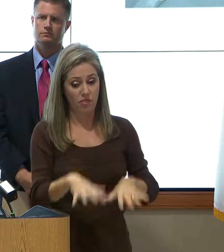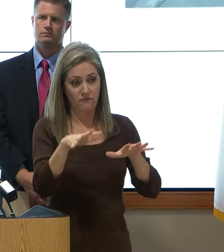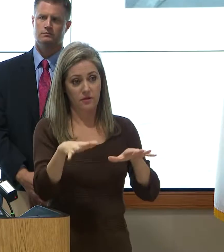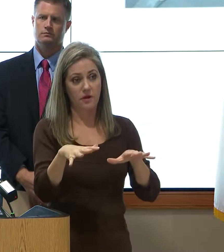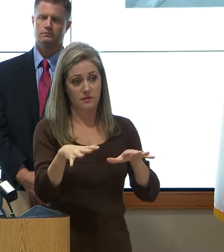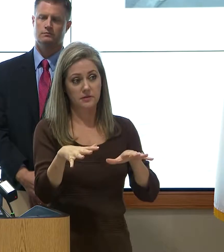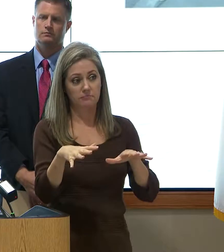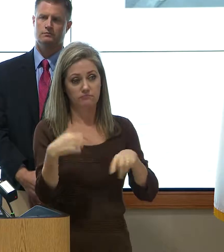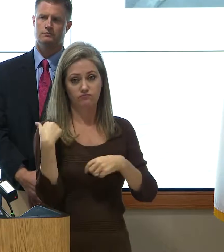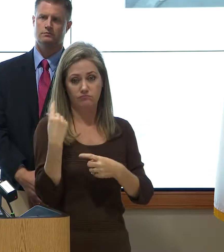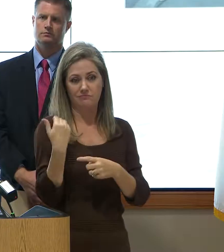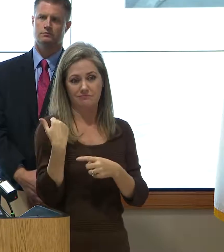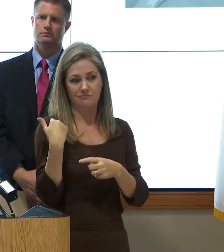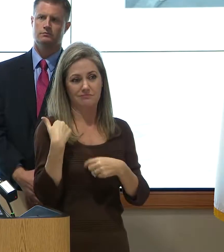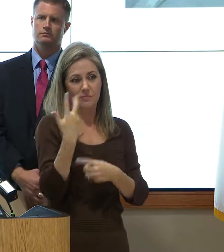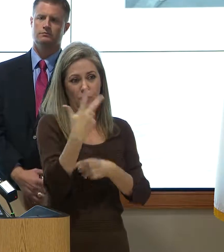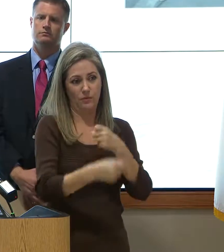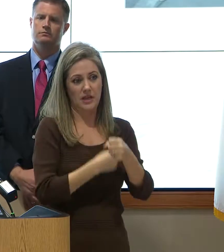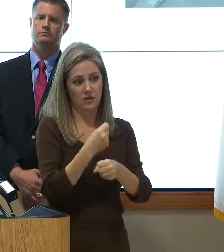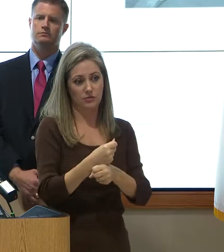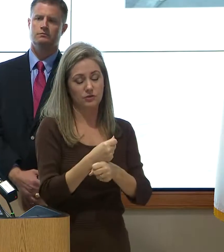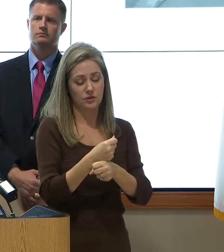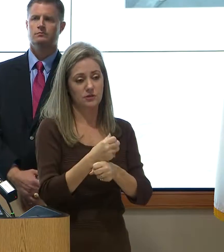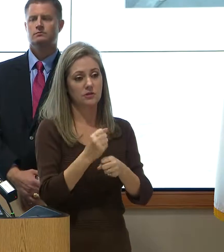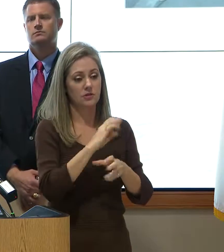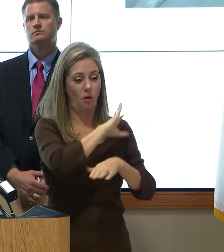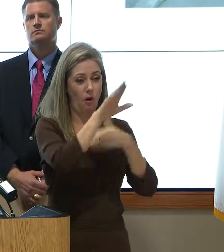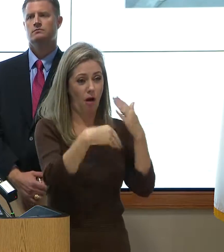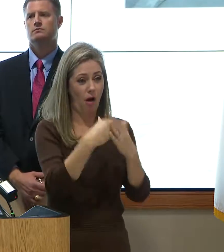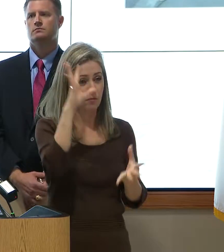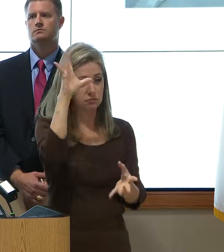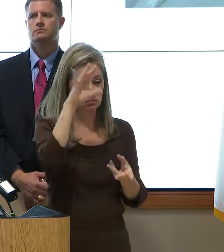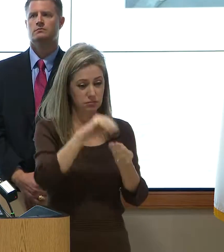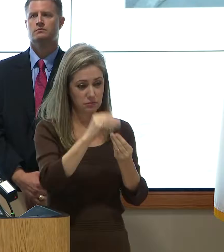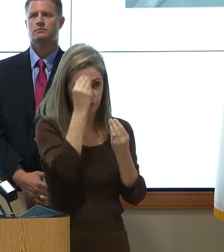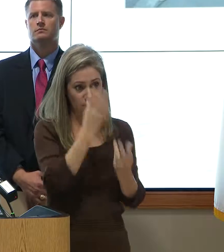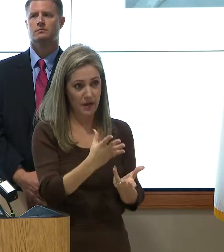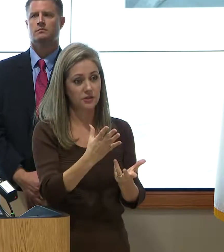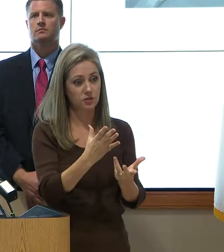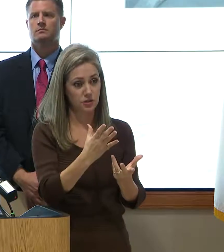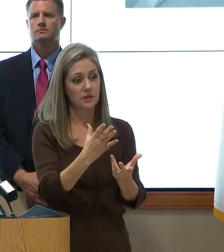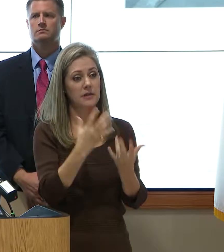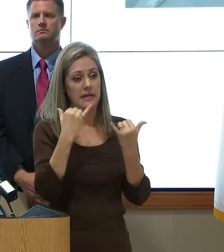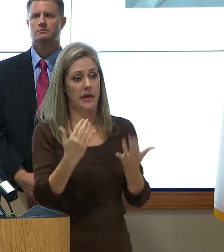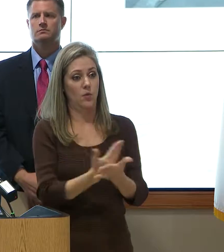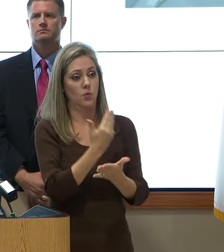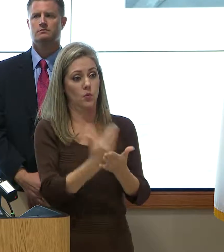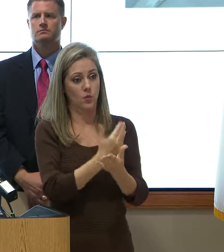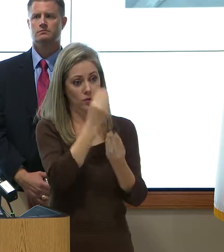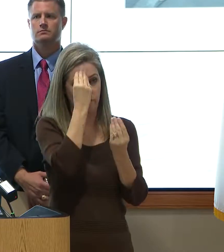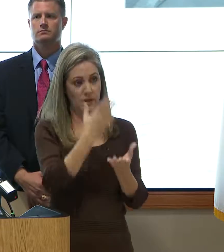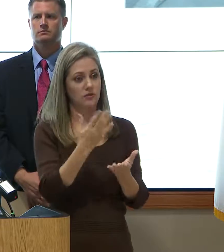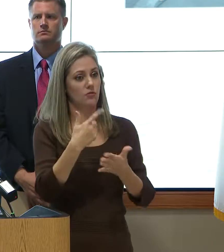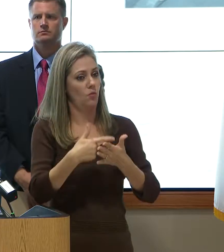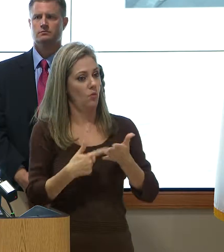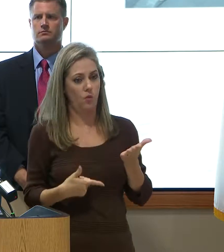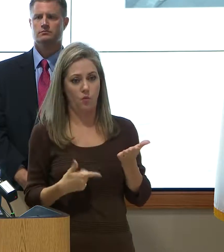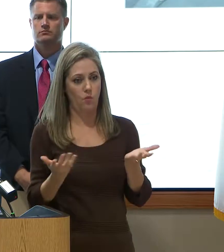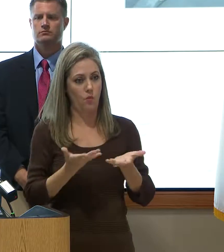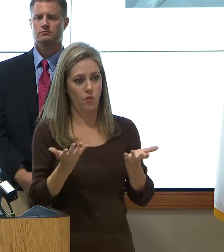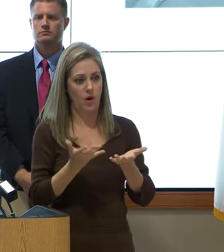had in the recent past three years. And so putting all that together, it will give us a new baseline of what is